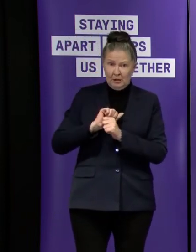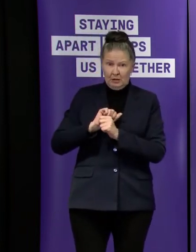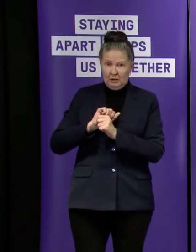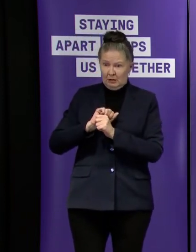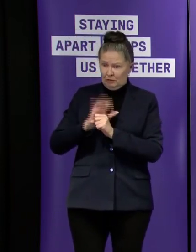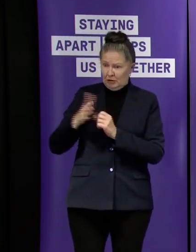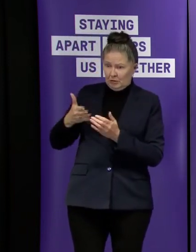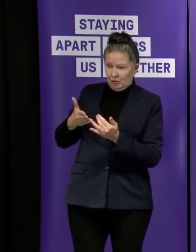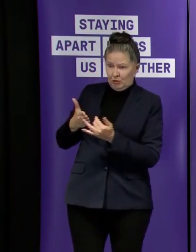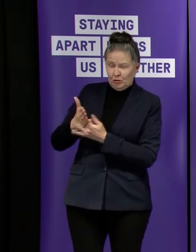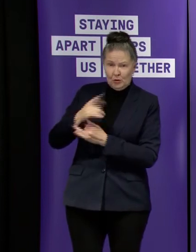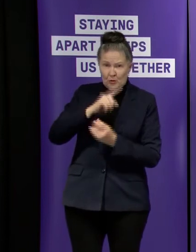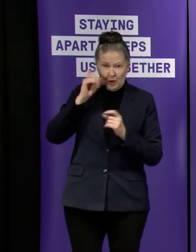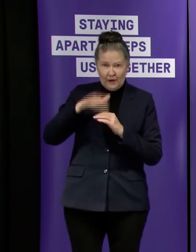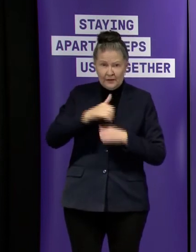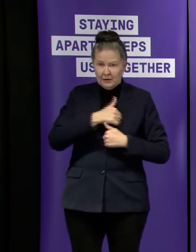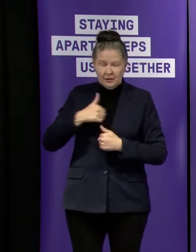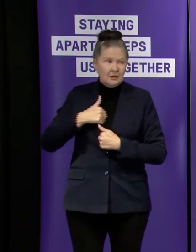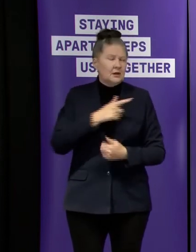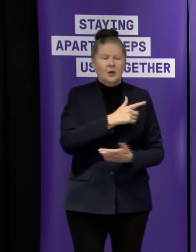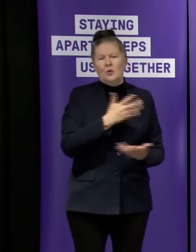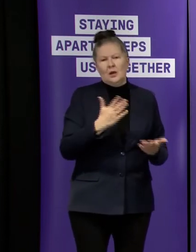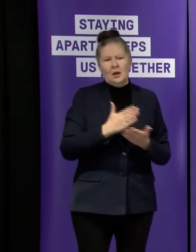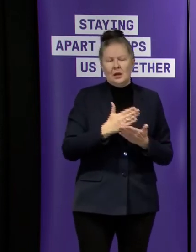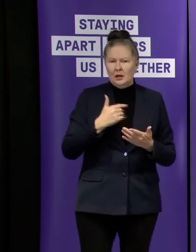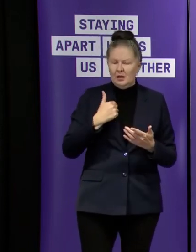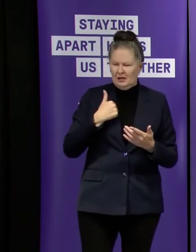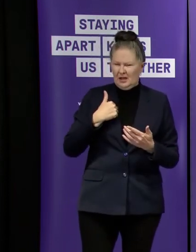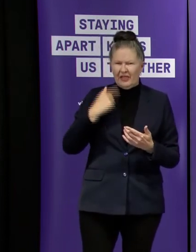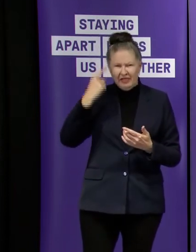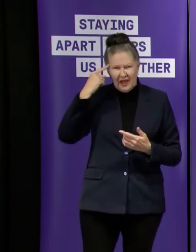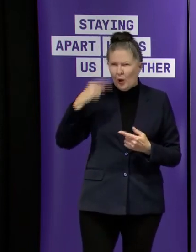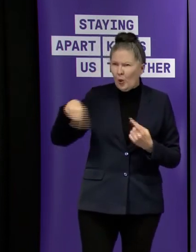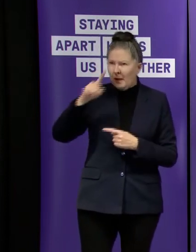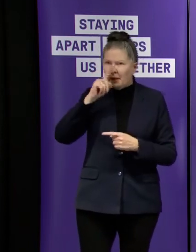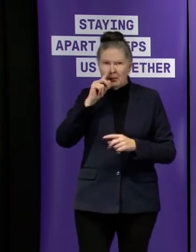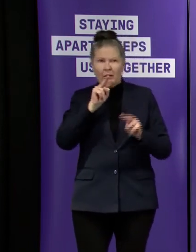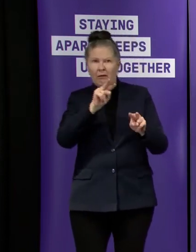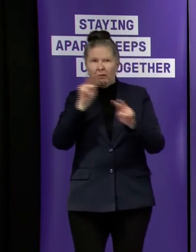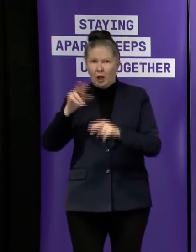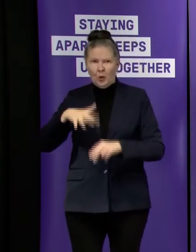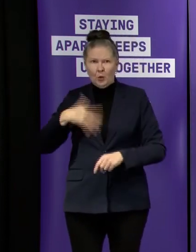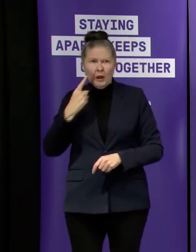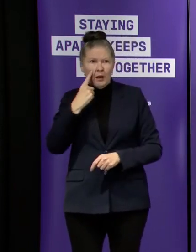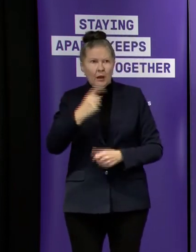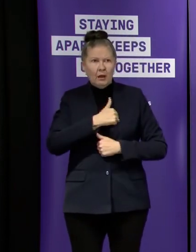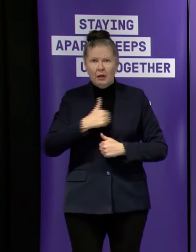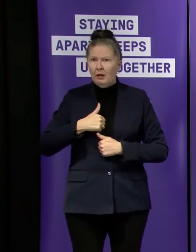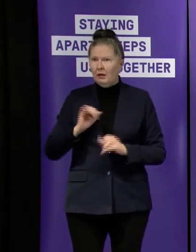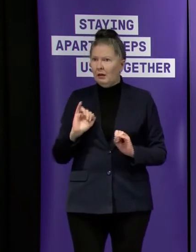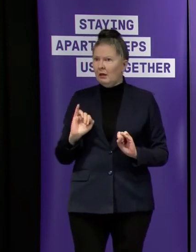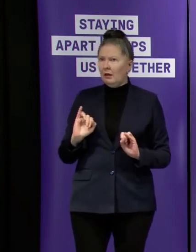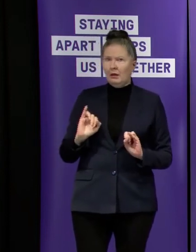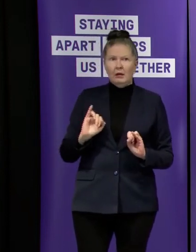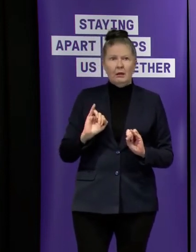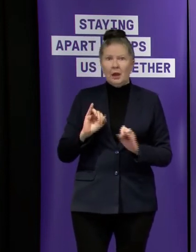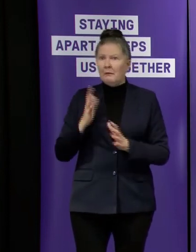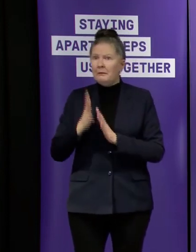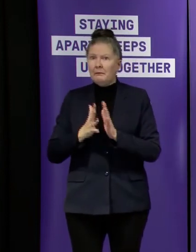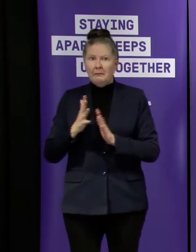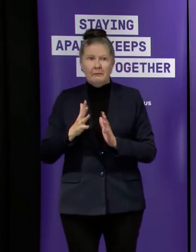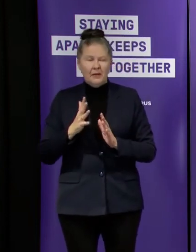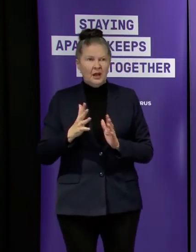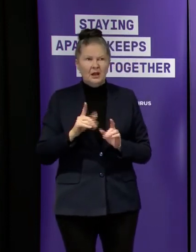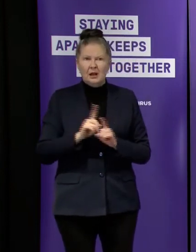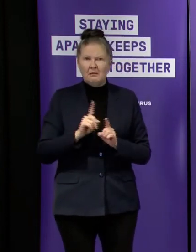concerned is the right word i don't think anybody in peacetime wants to necessarily see the military on every street corner i don't think any that that would that would be a sign that things were not as you